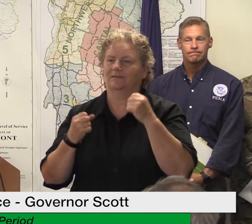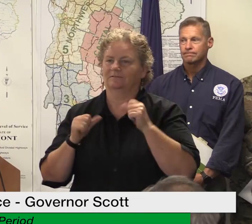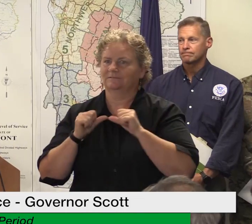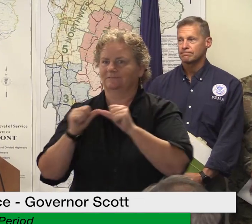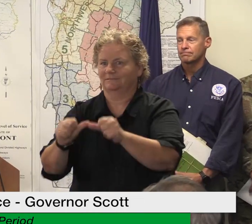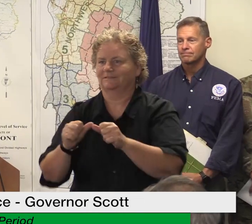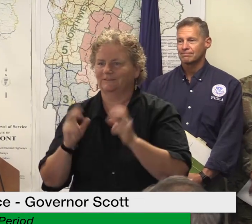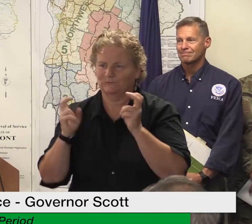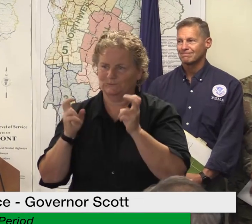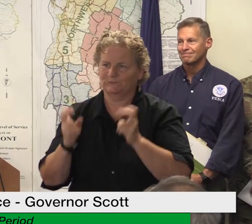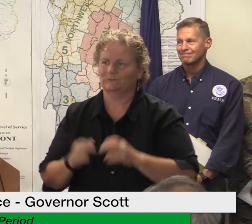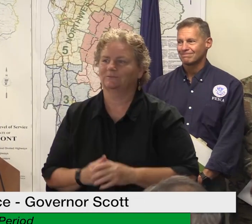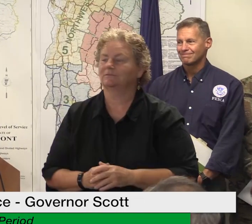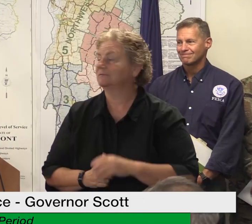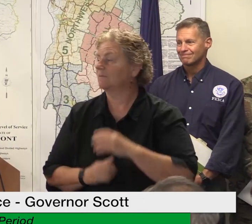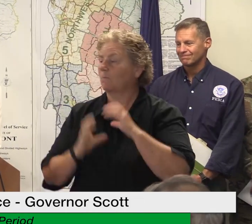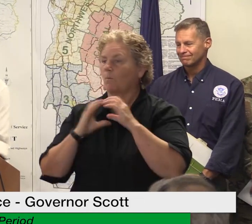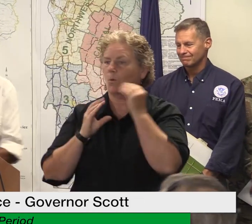thank you all very much